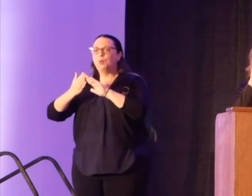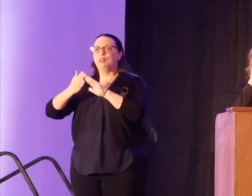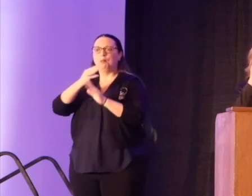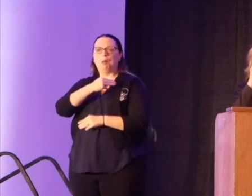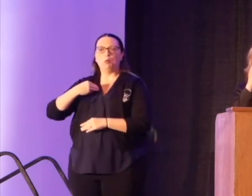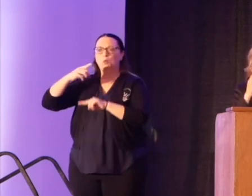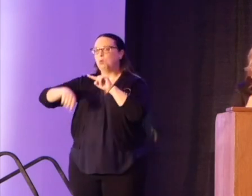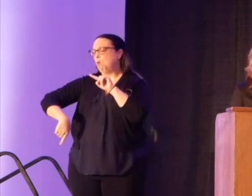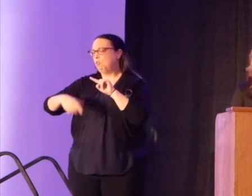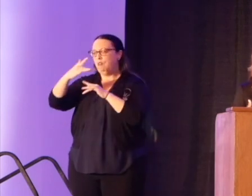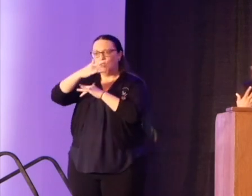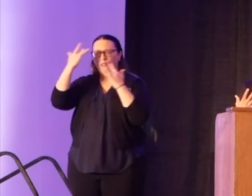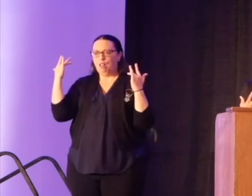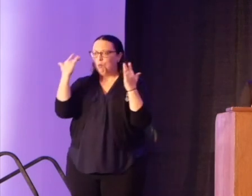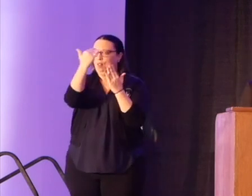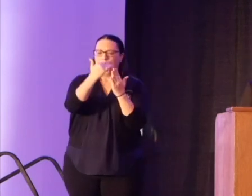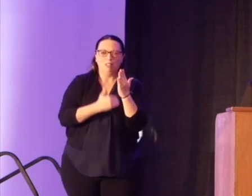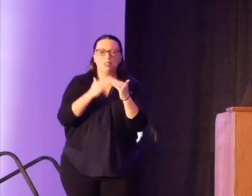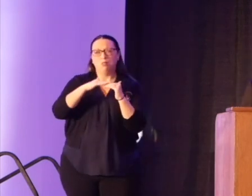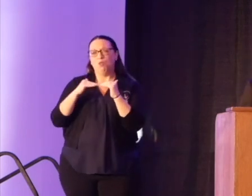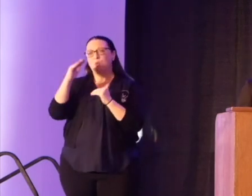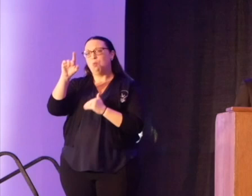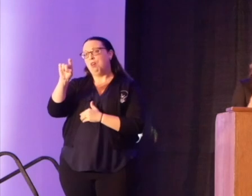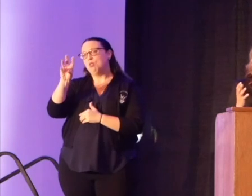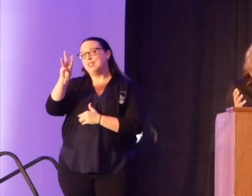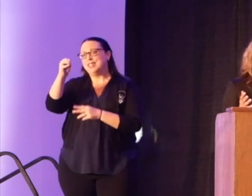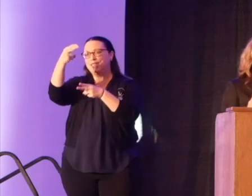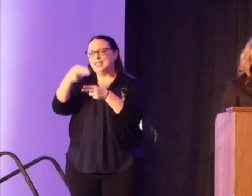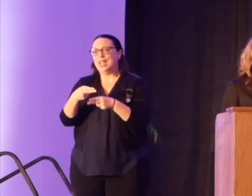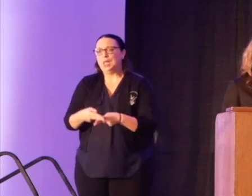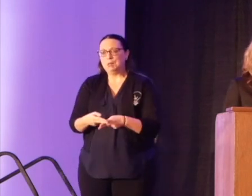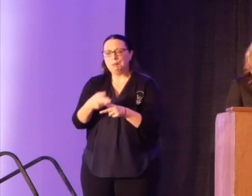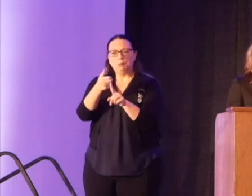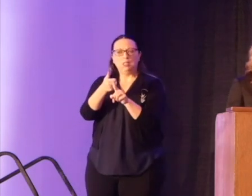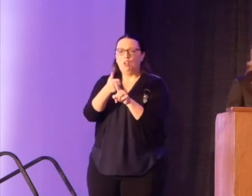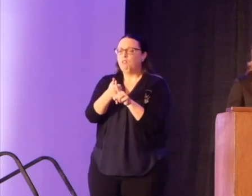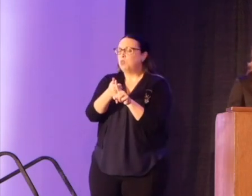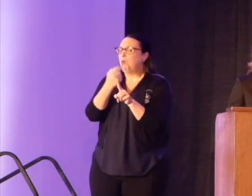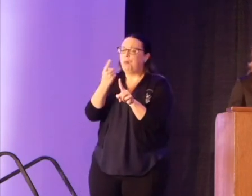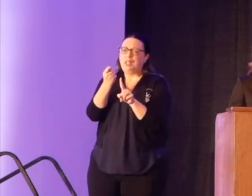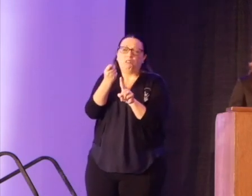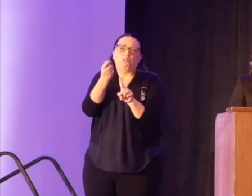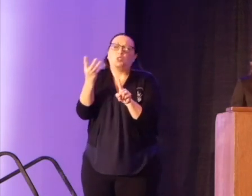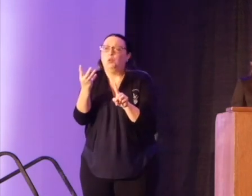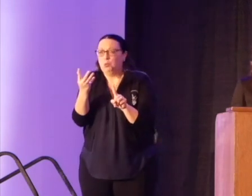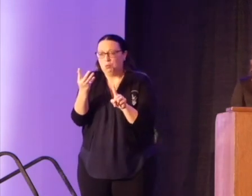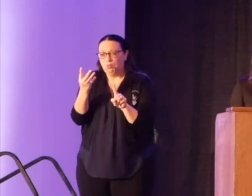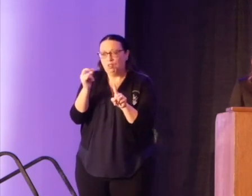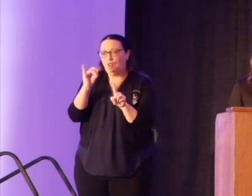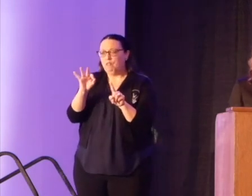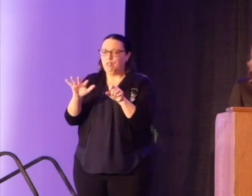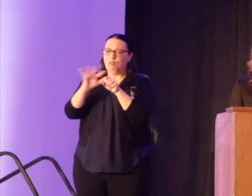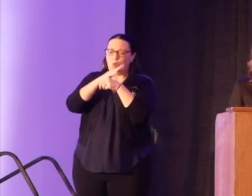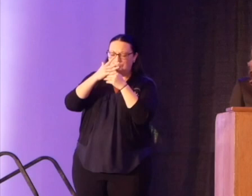The list grew and grew until we had over 160 names, names that were a drop in the bucket of blood that has been